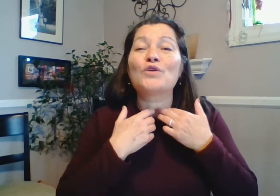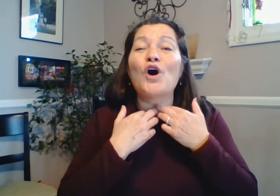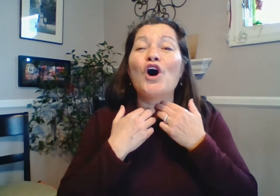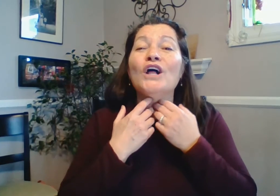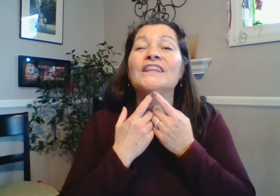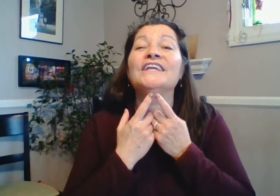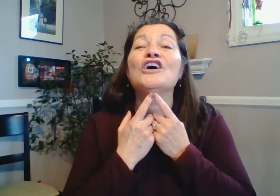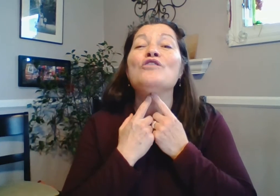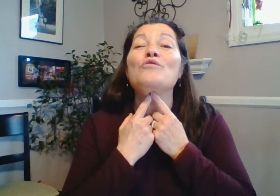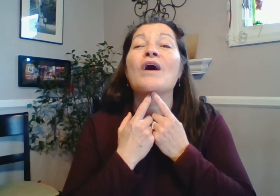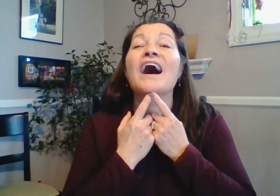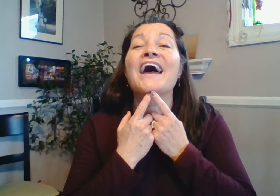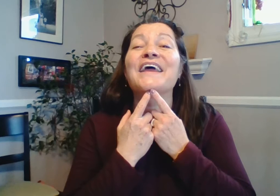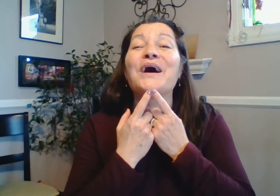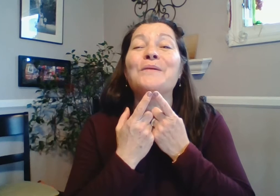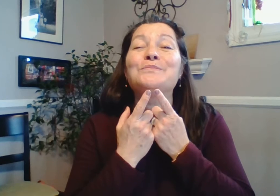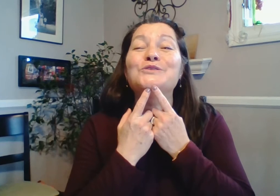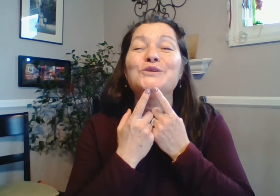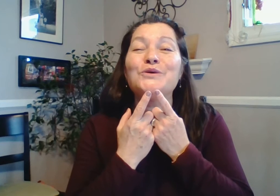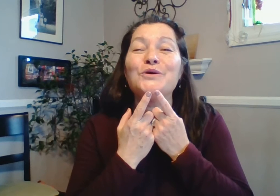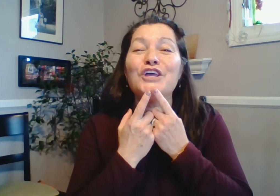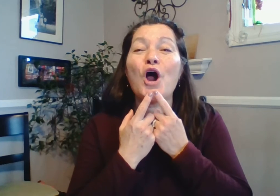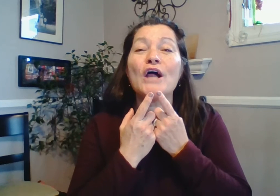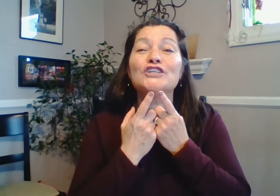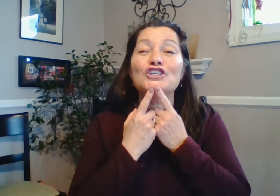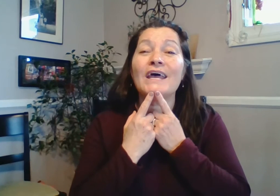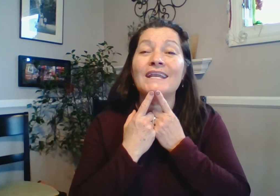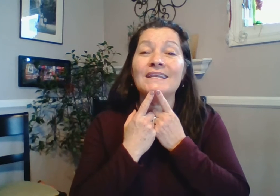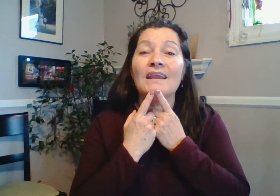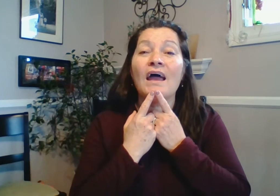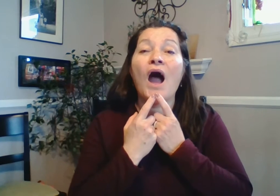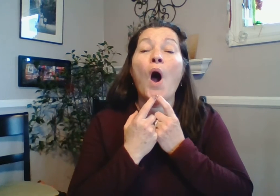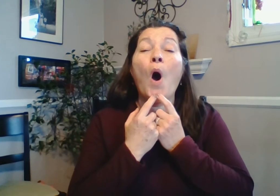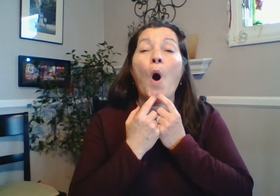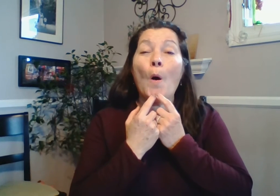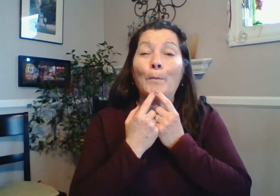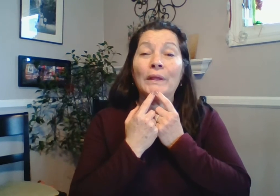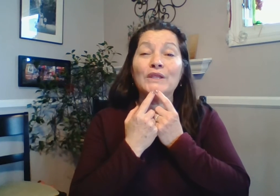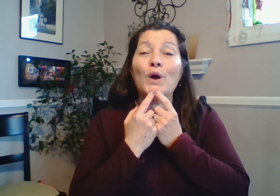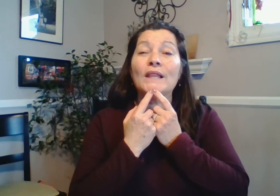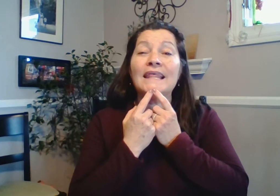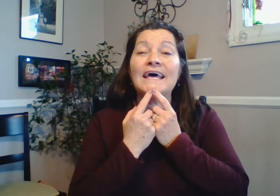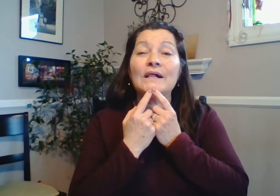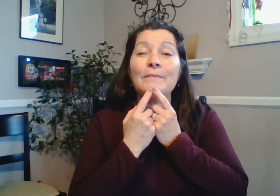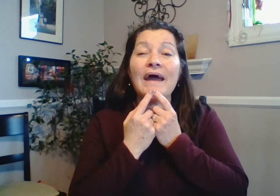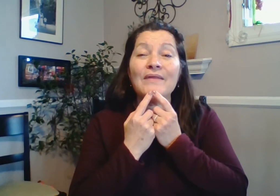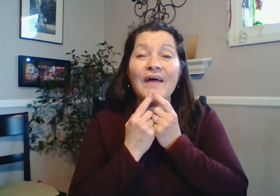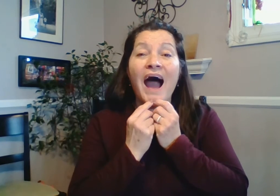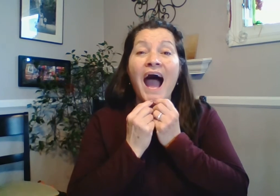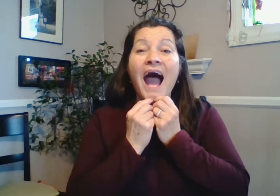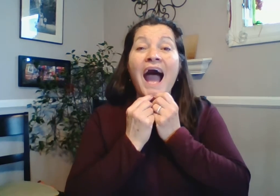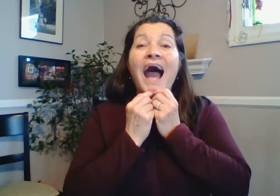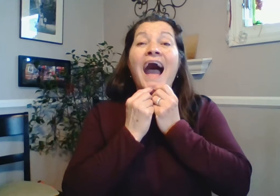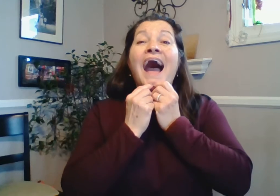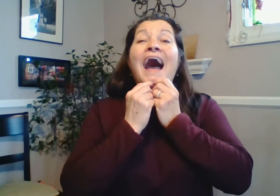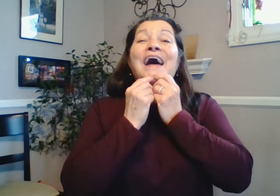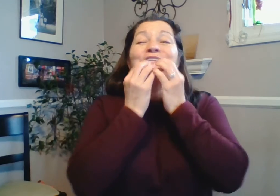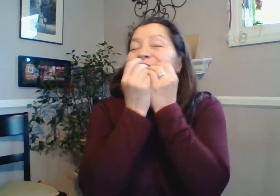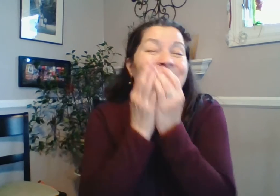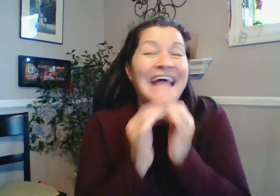crawling, right up to your chin. Open your little mouth, ah, don't